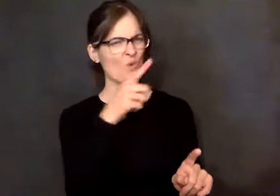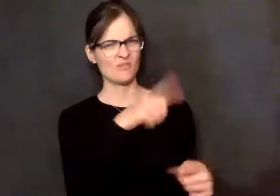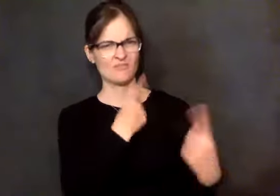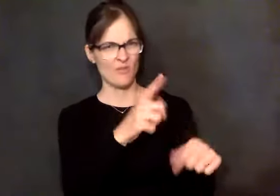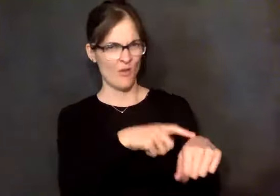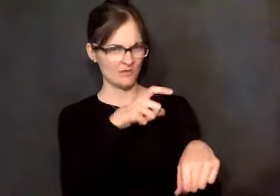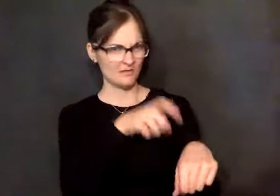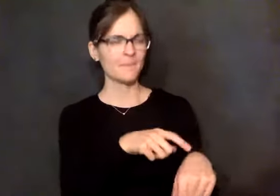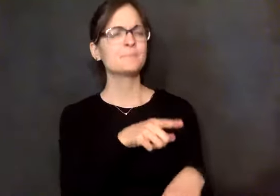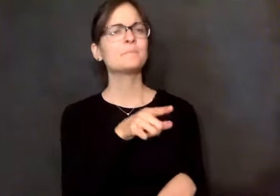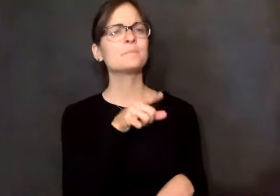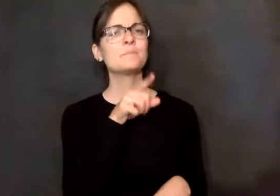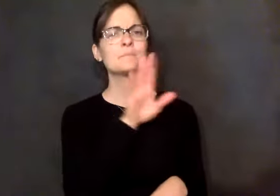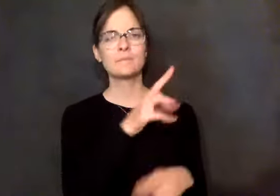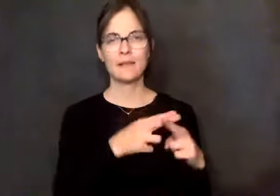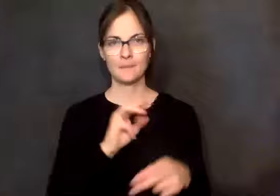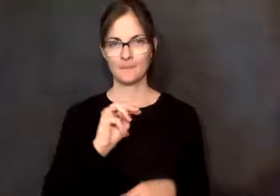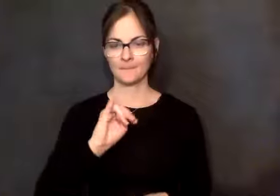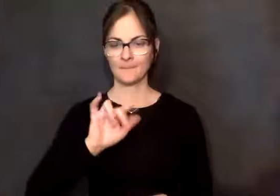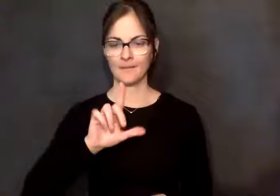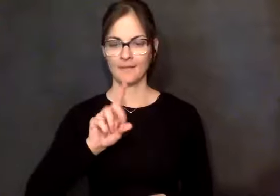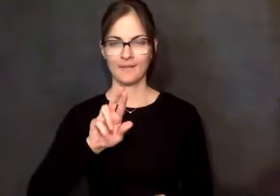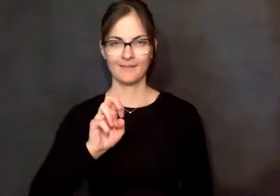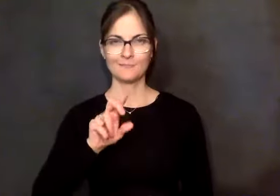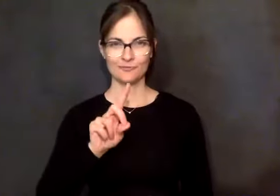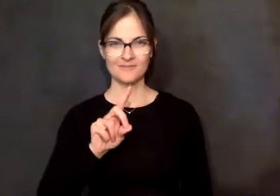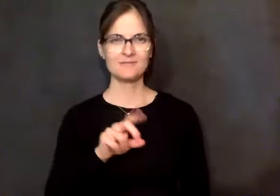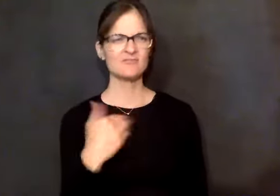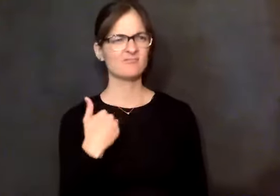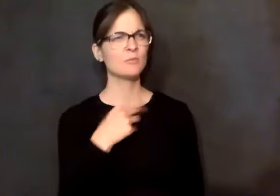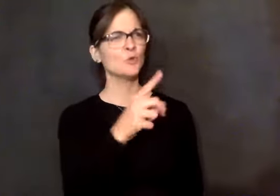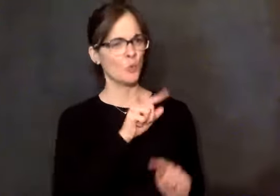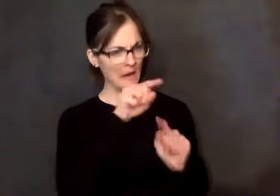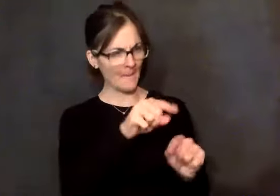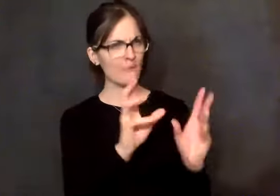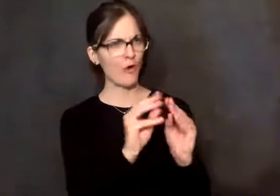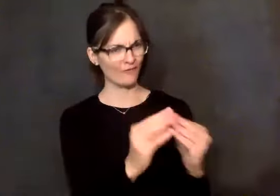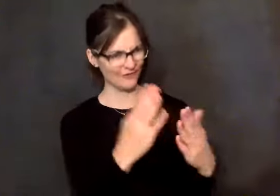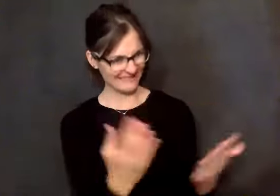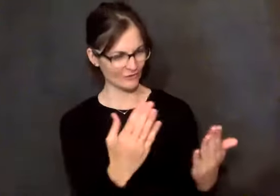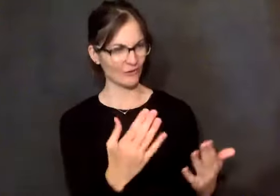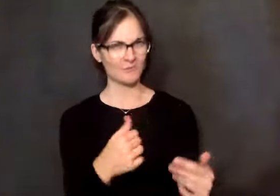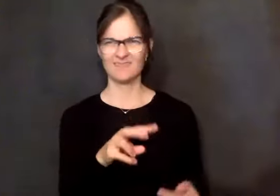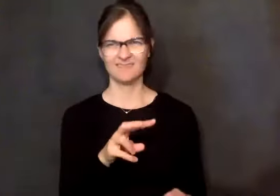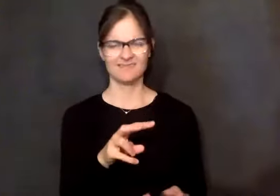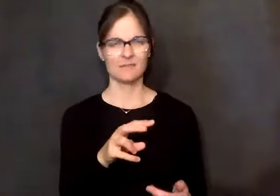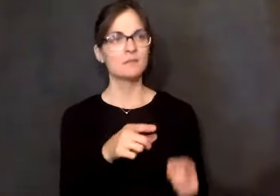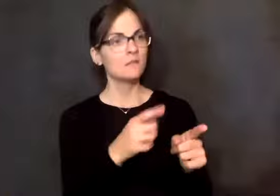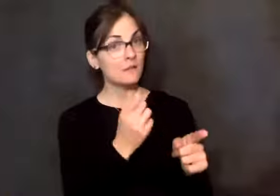time. And Mildred said to me, you're coming up here to speak at a conference. And she said, there's someone here very special